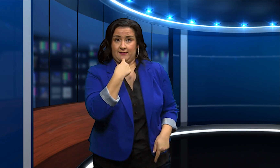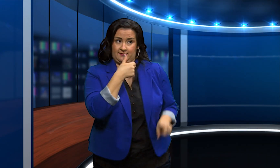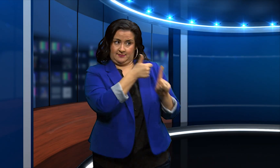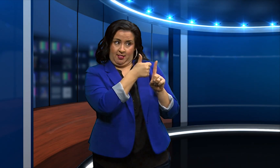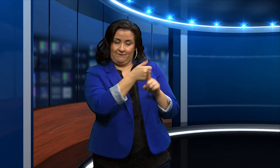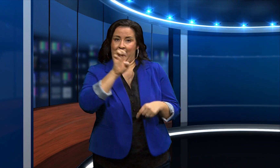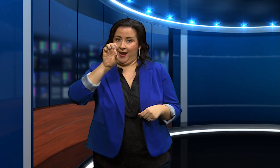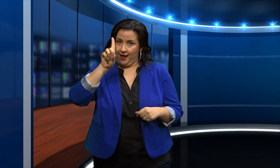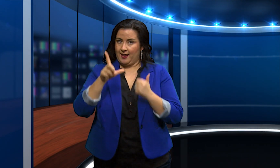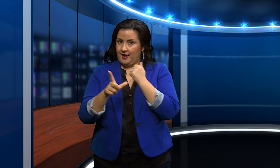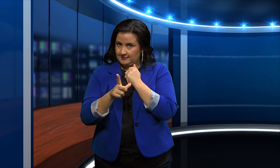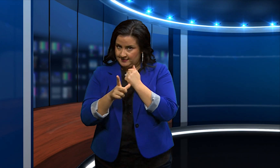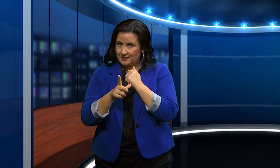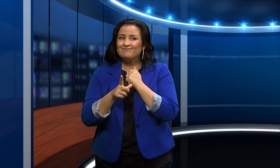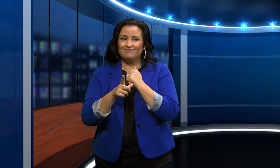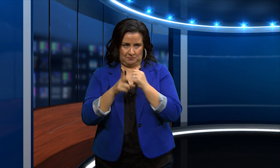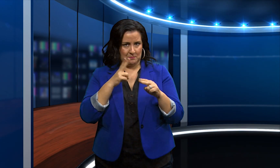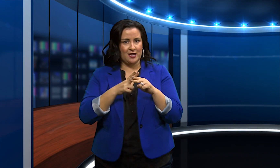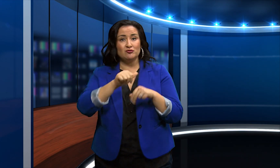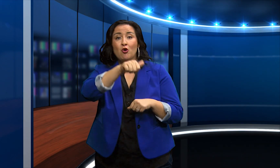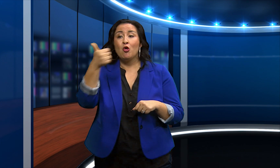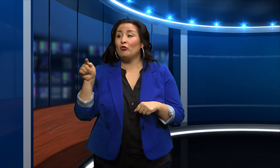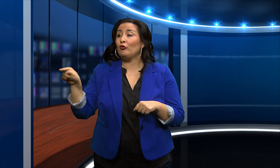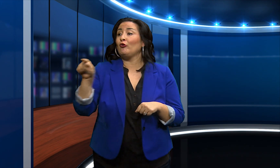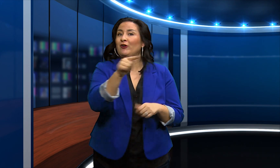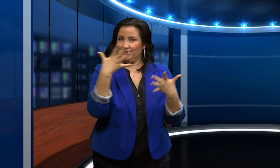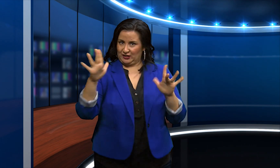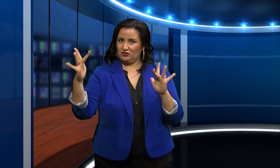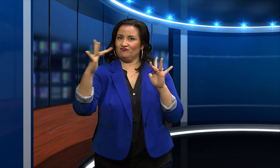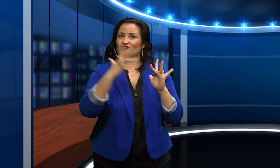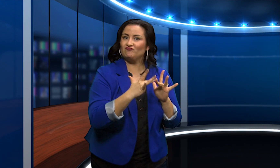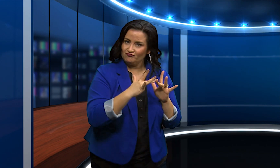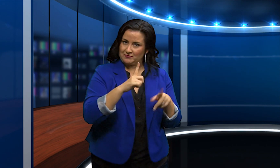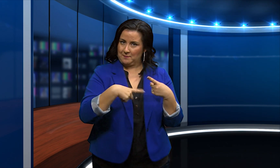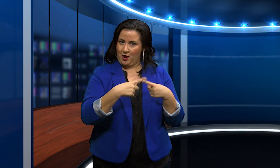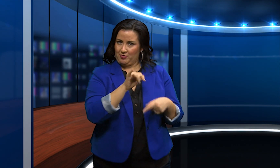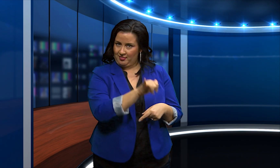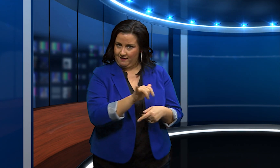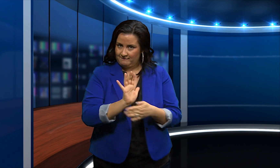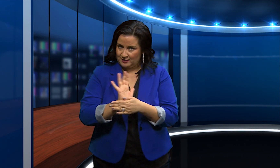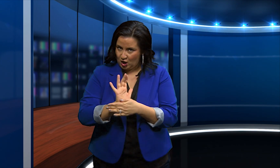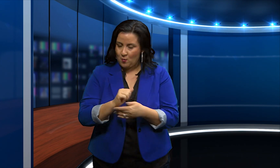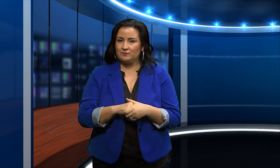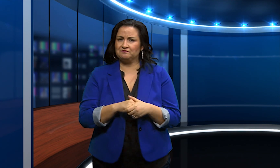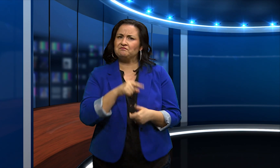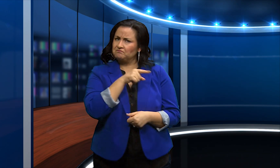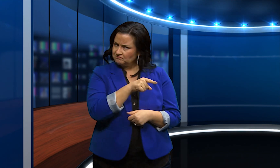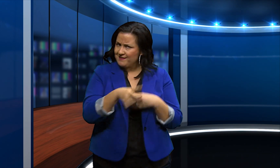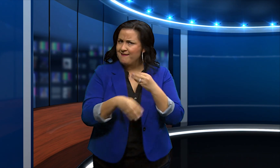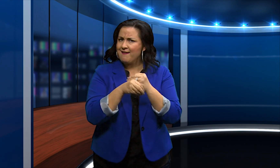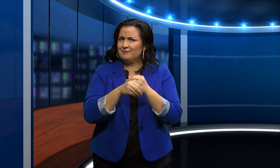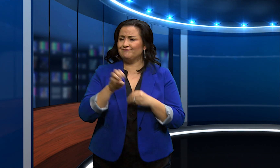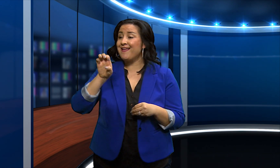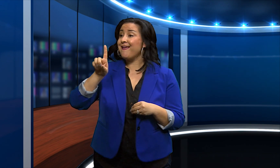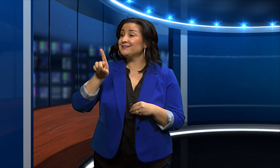The woman said that she was Ed's assistant and that he'd already been contacted about the video posted on YouTube.